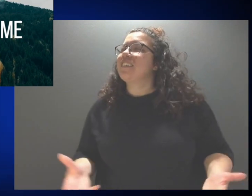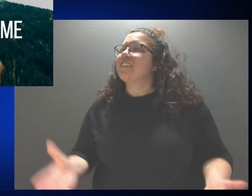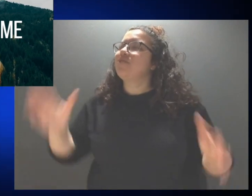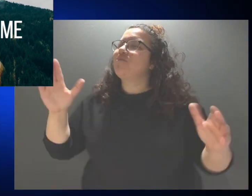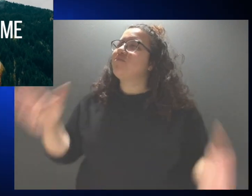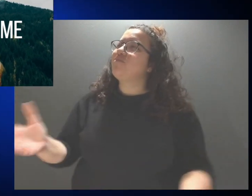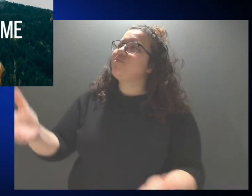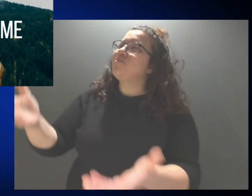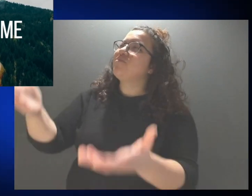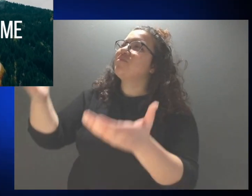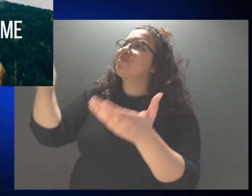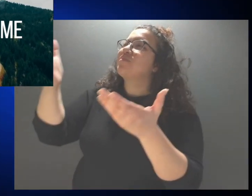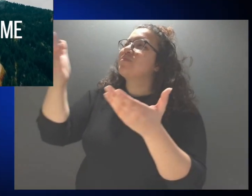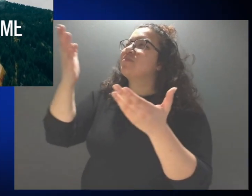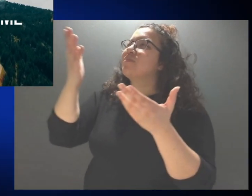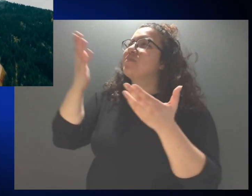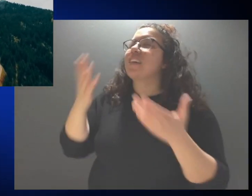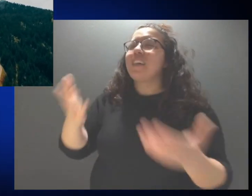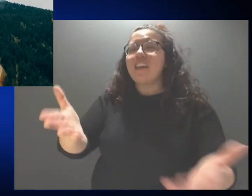me.